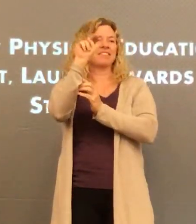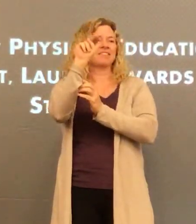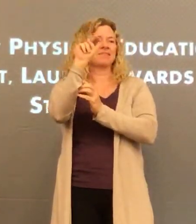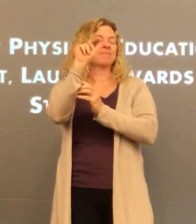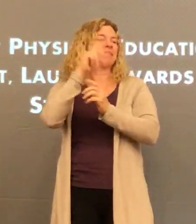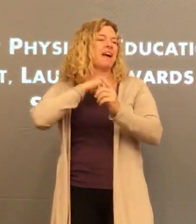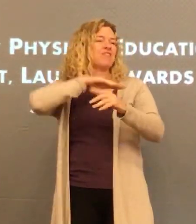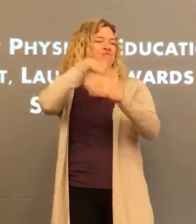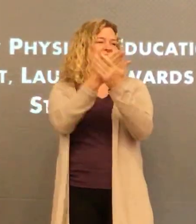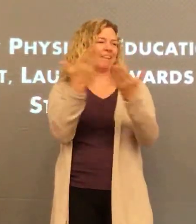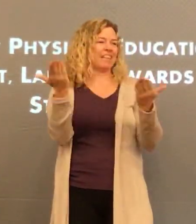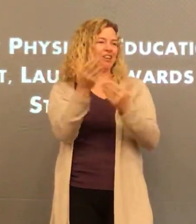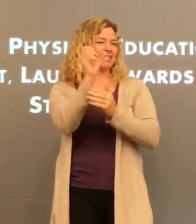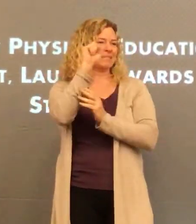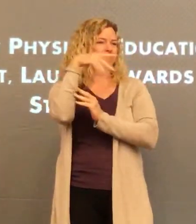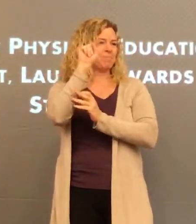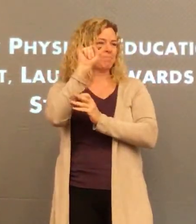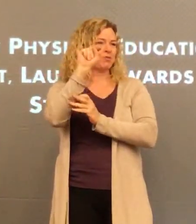When I first met Don,